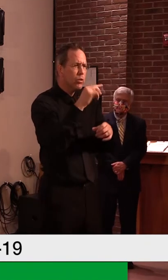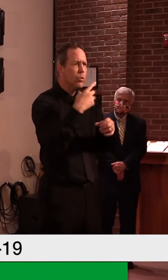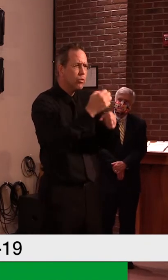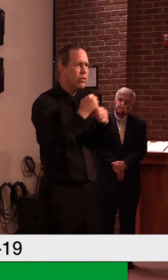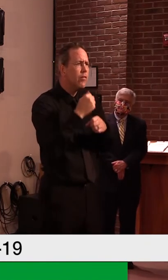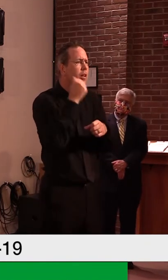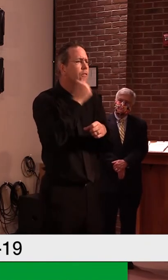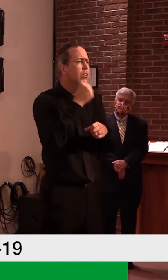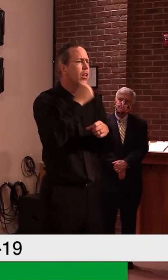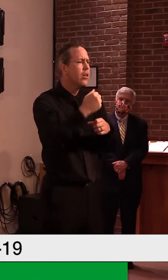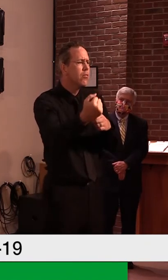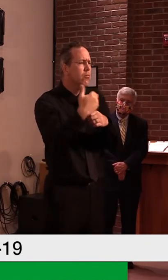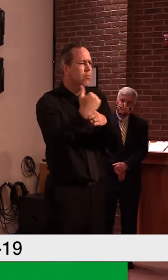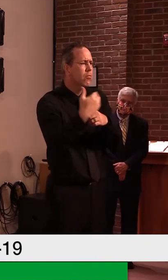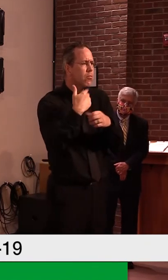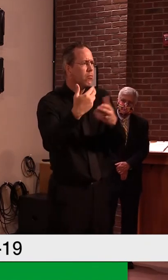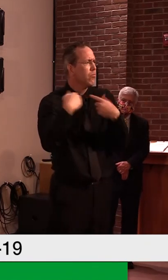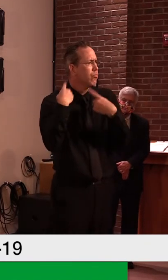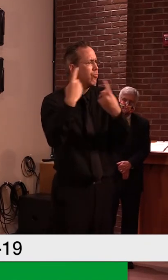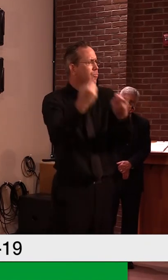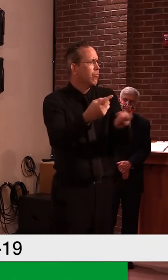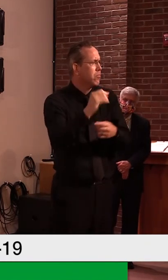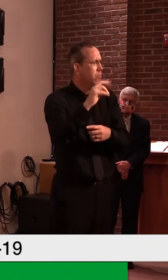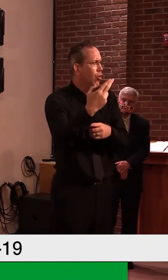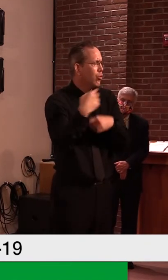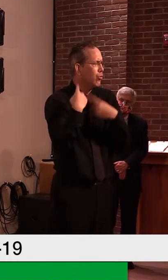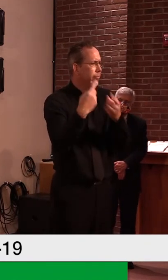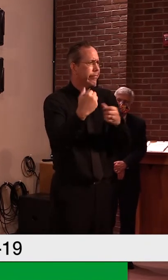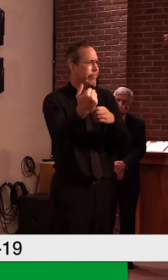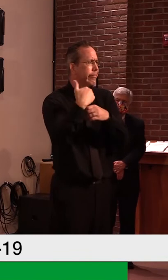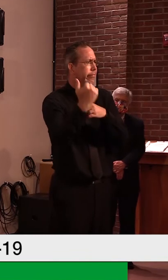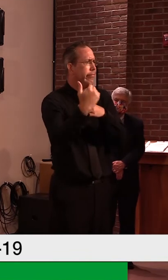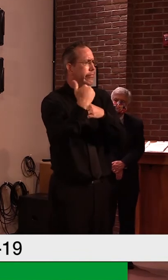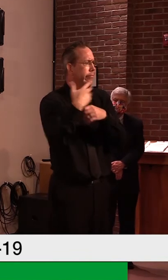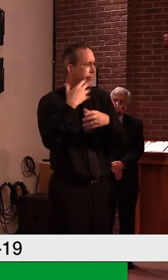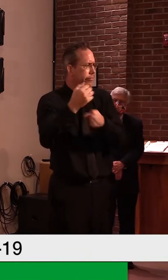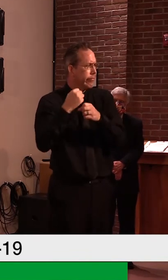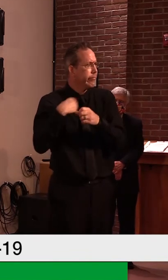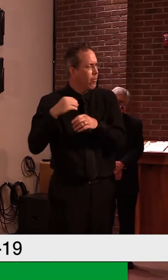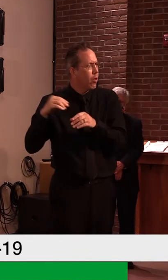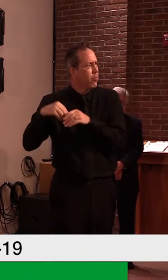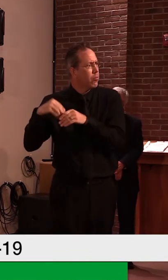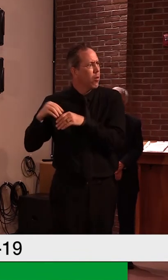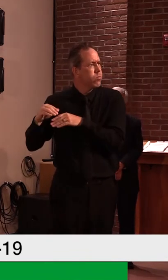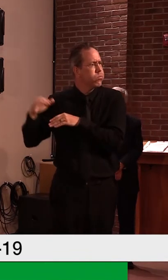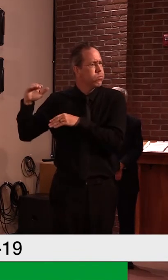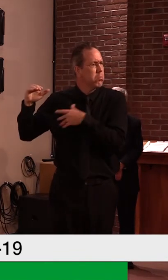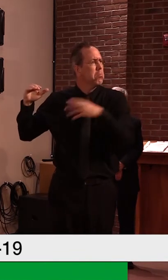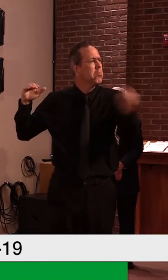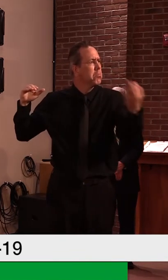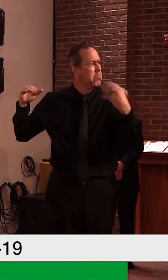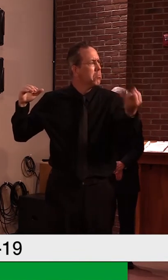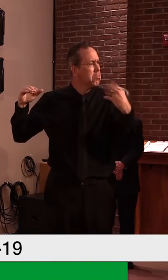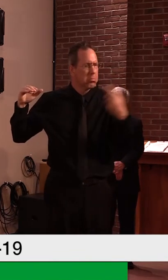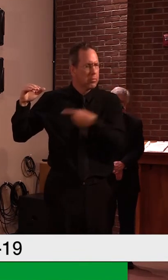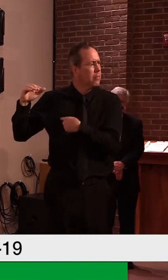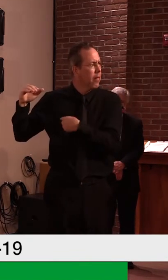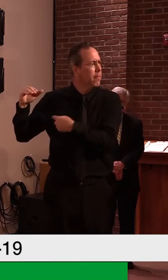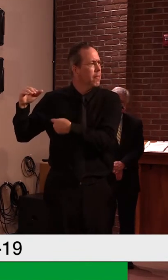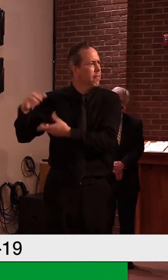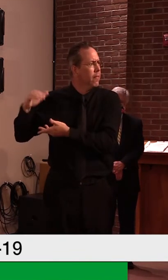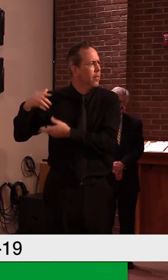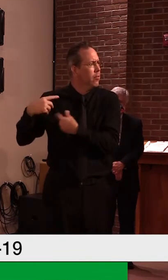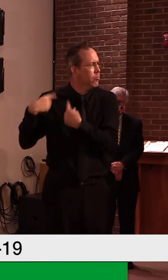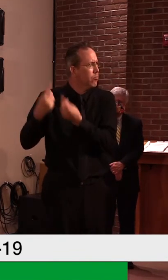remain fairly consistent. If not, uh, has, has grown a bit, uh, over the last, uh, month, certainly,